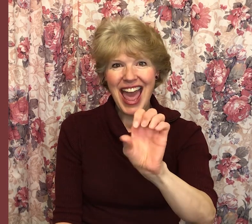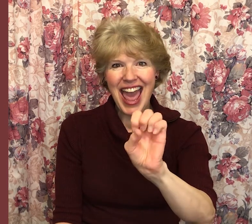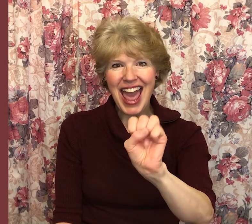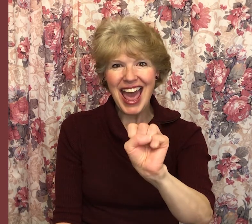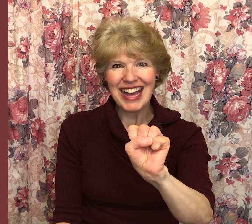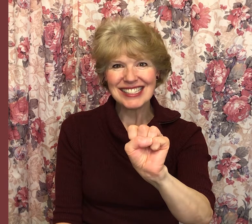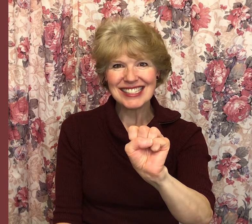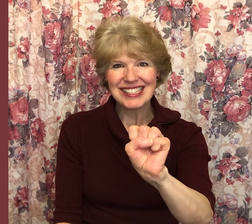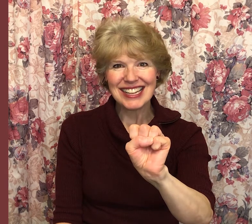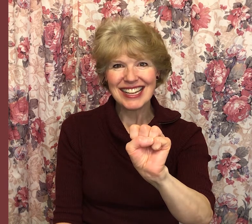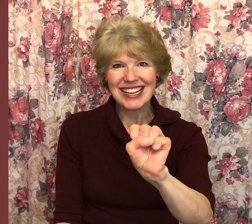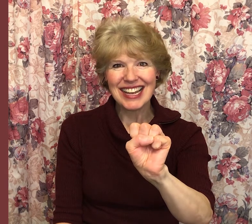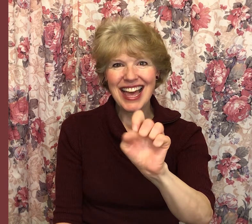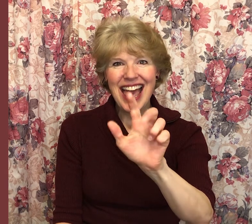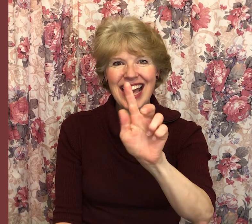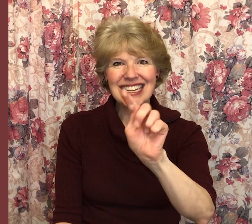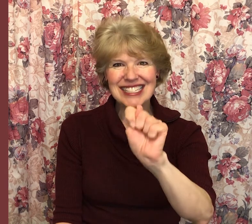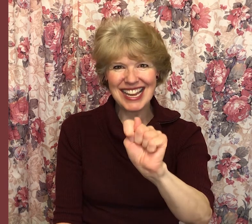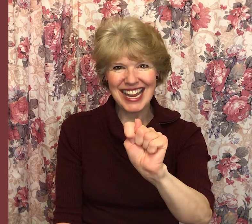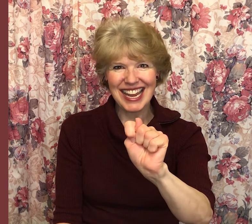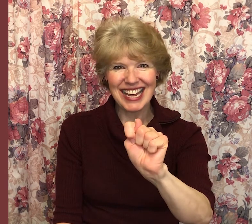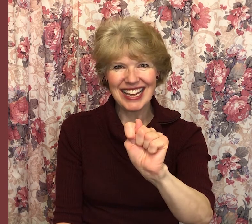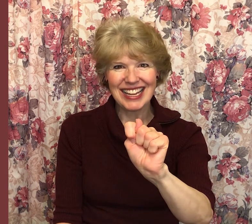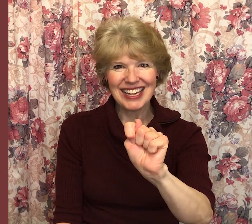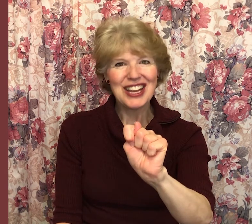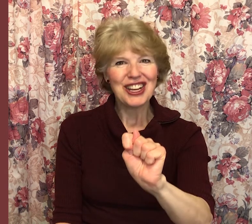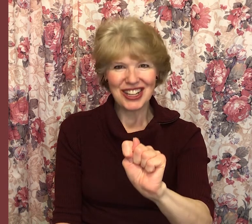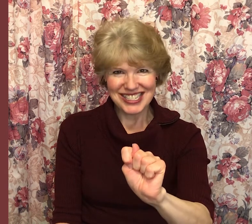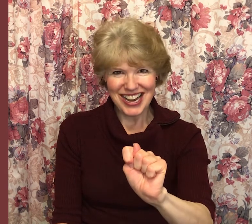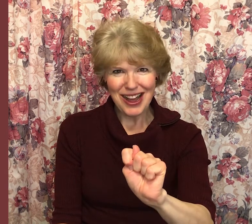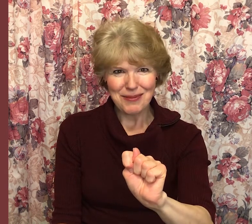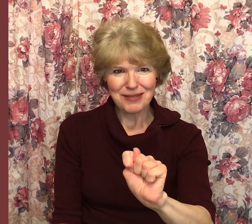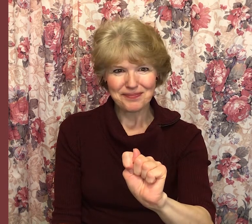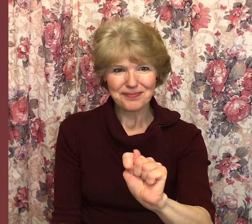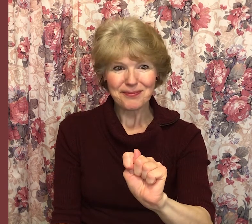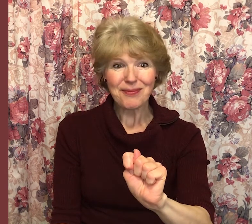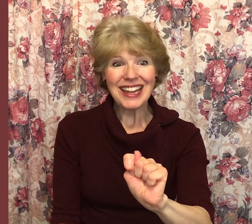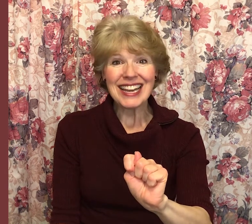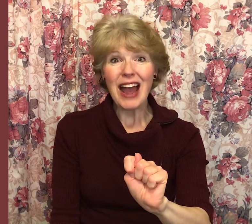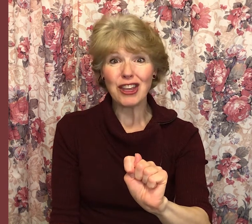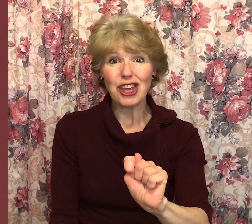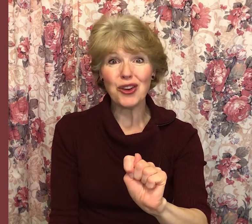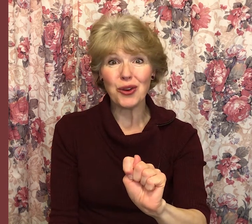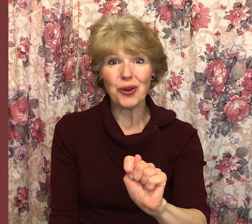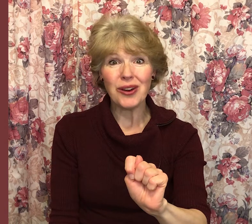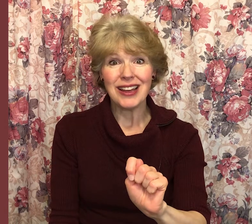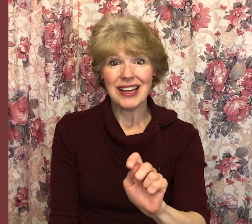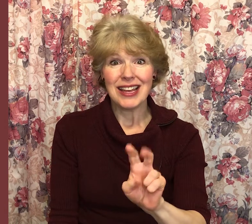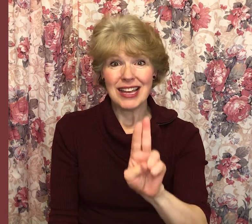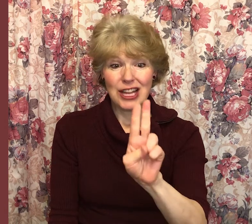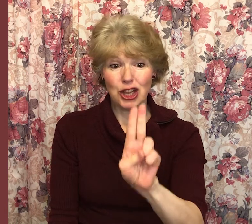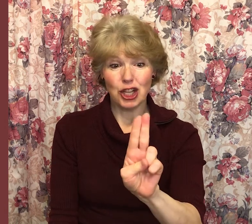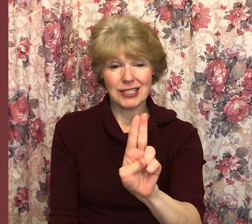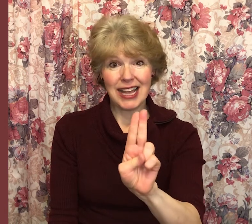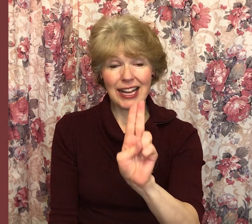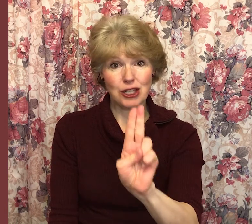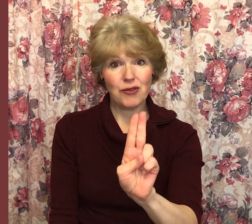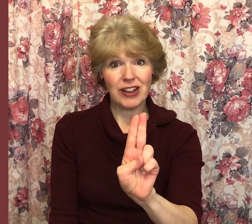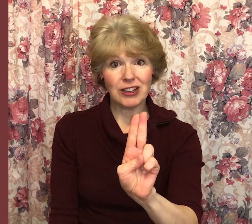S, T. Good job. Now U looks like two fingers